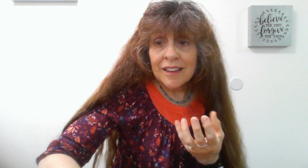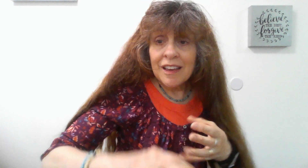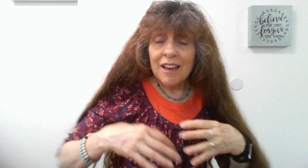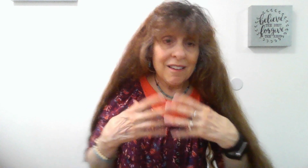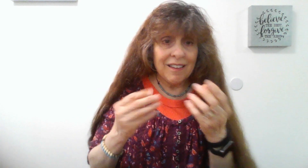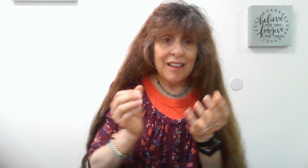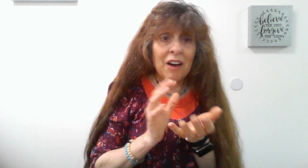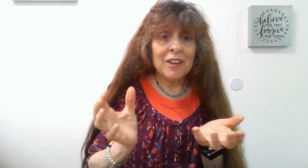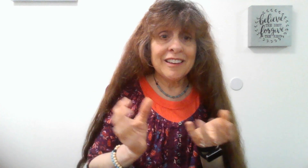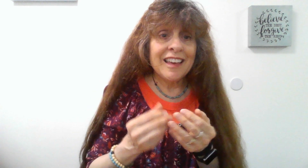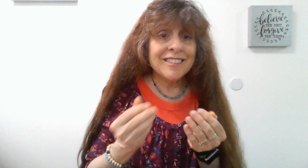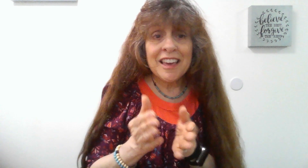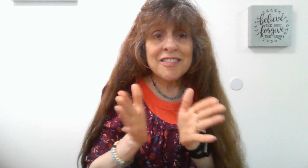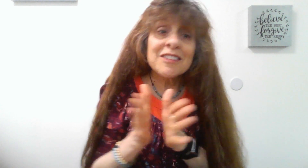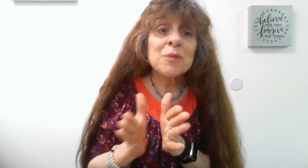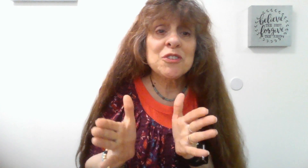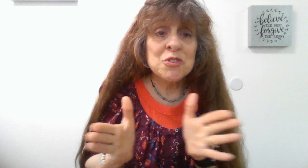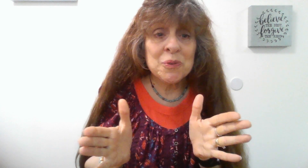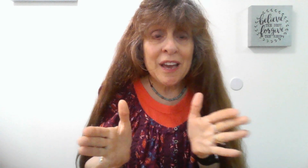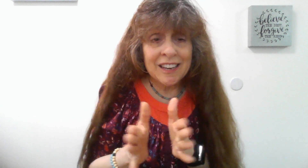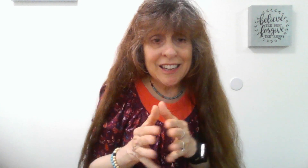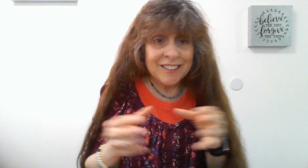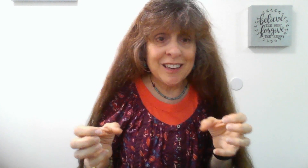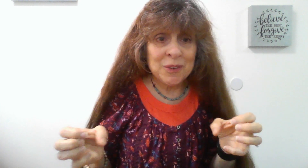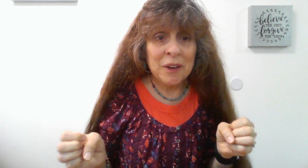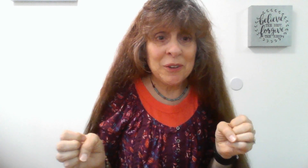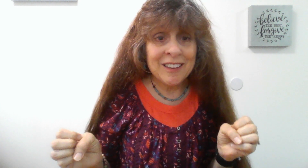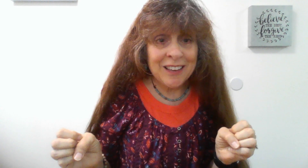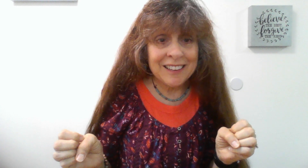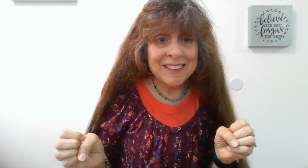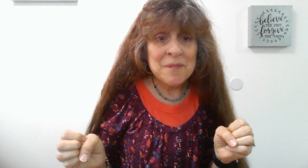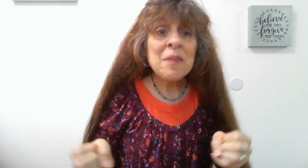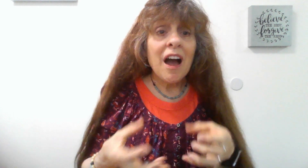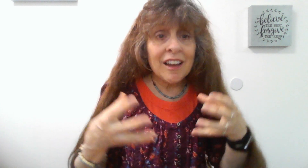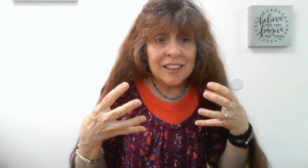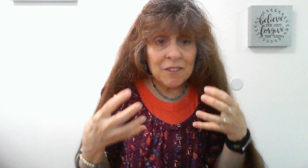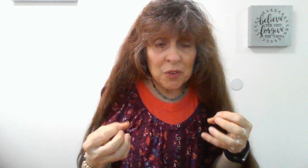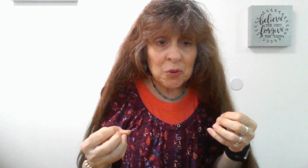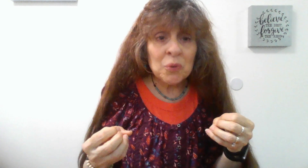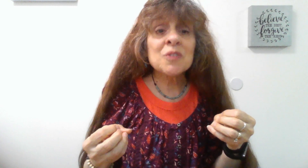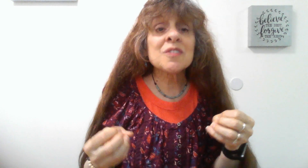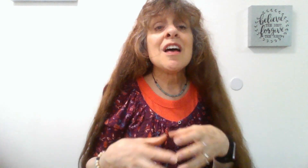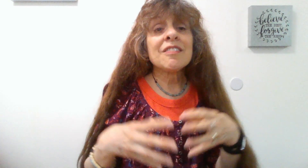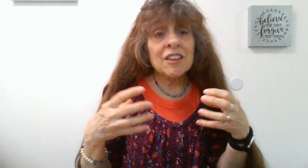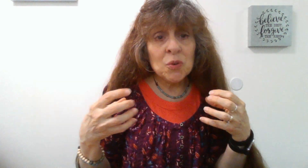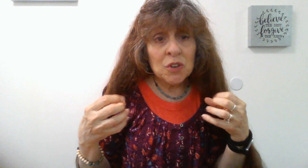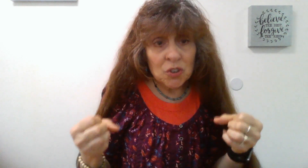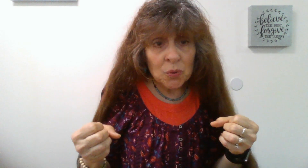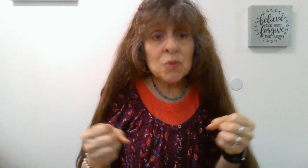outline and say, this is what you do, and it takes away your anxiety. I can give you the tools that you can use